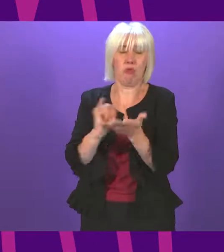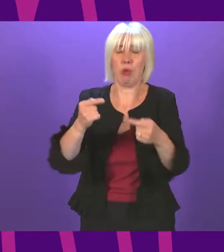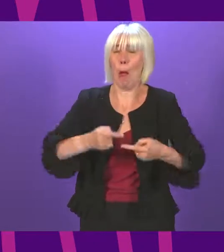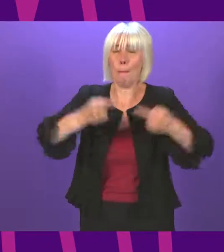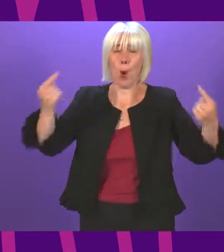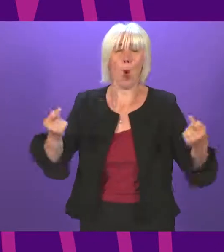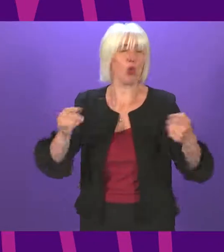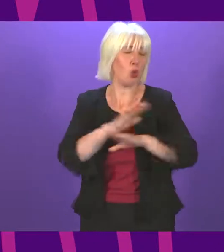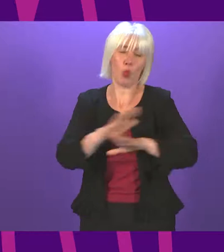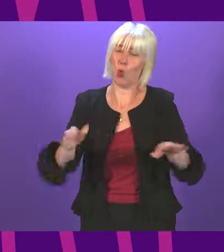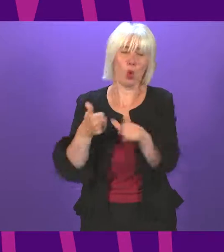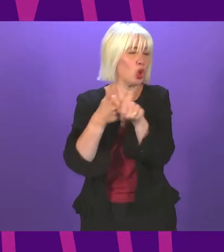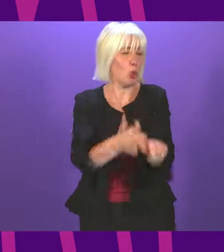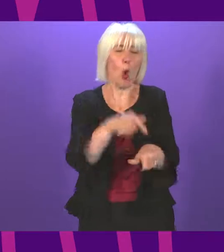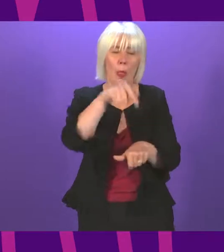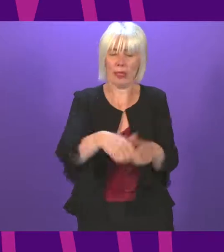vote for them today.